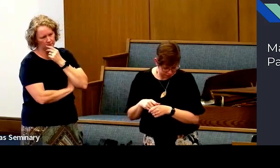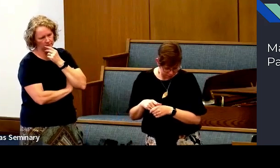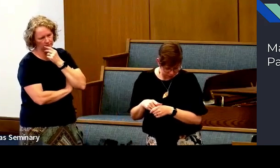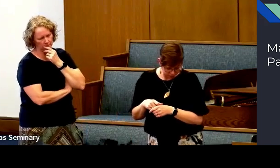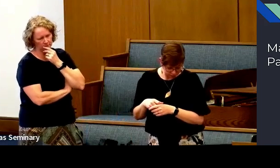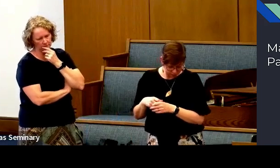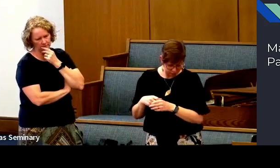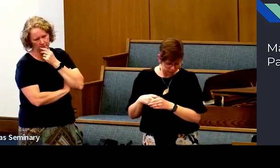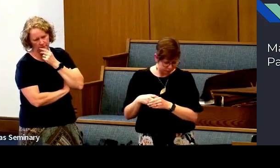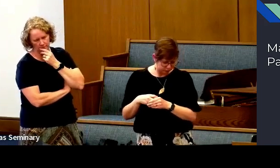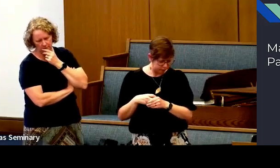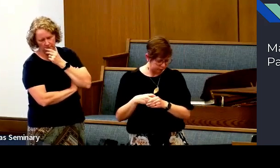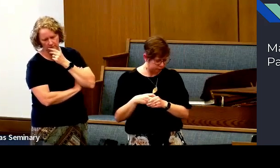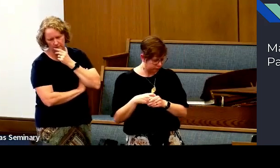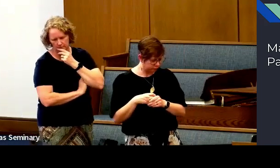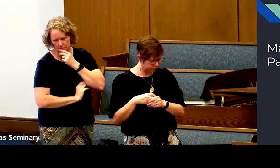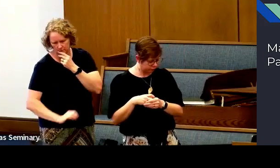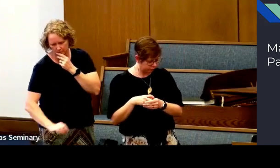Okay.